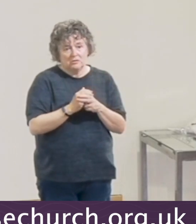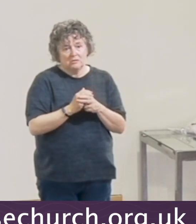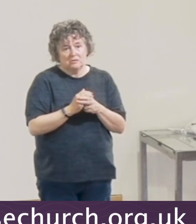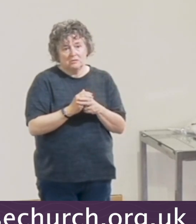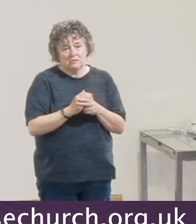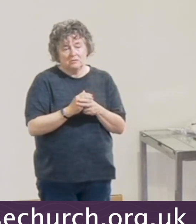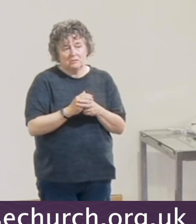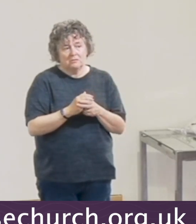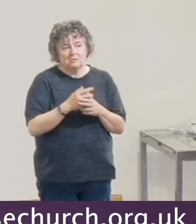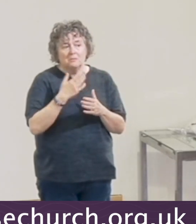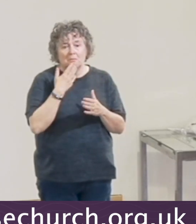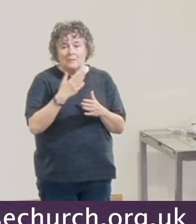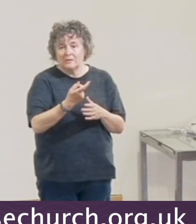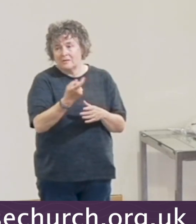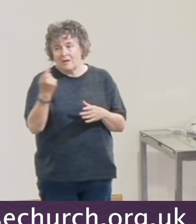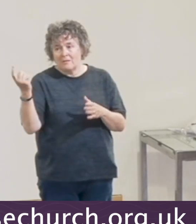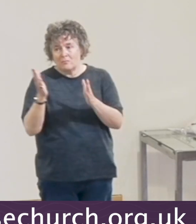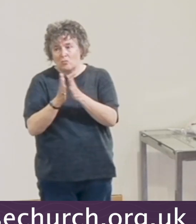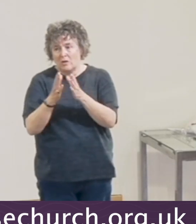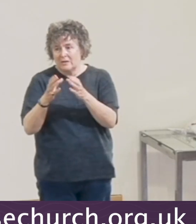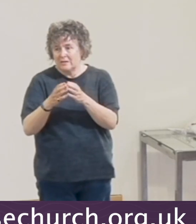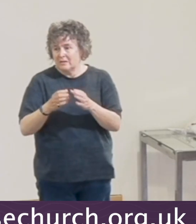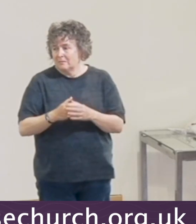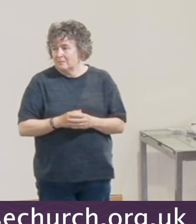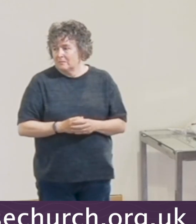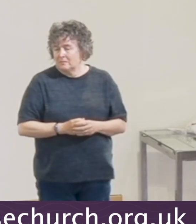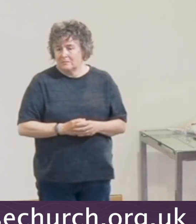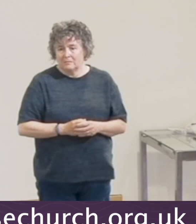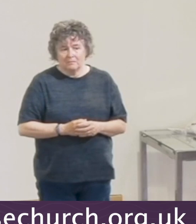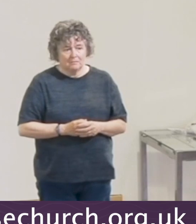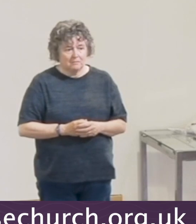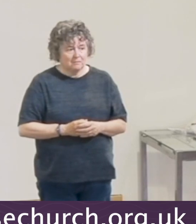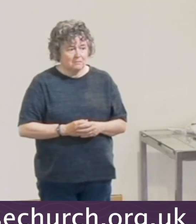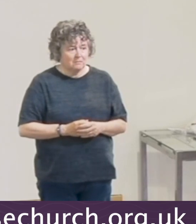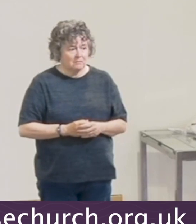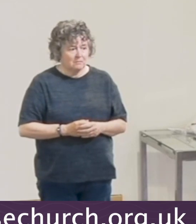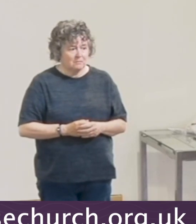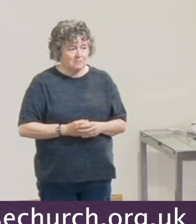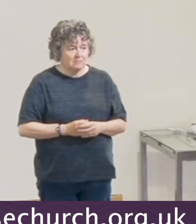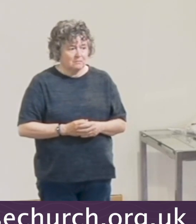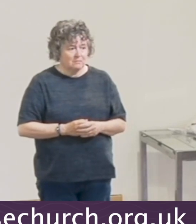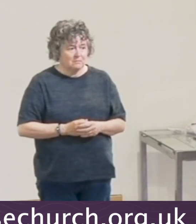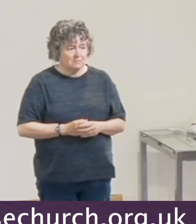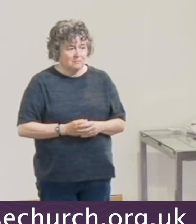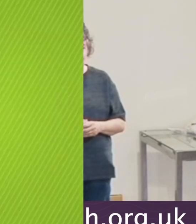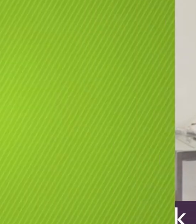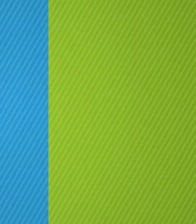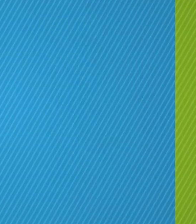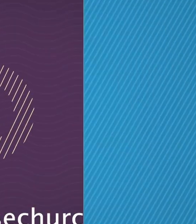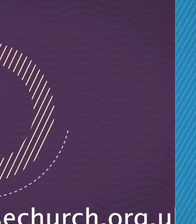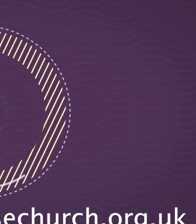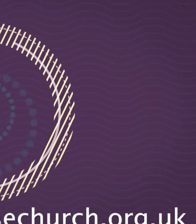this because I know I do, come and get prayed for and have the Holy Spirit come and bless you. Thanks.